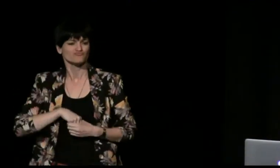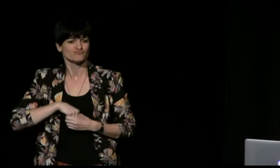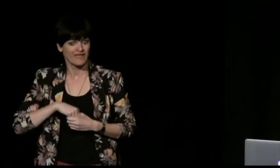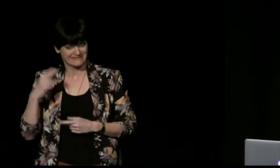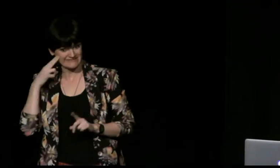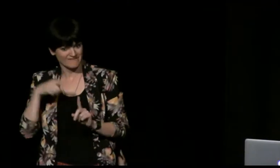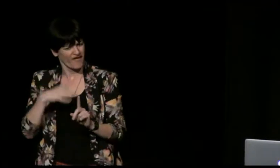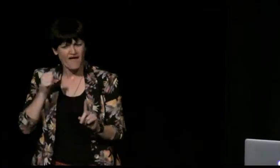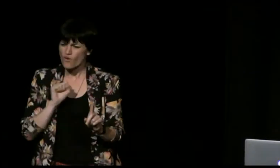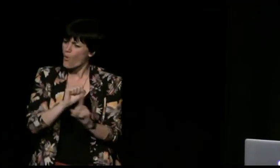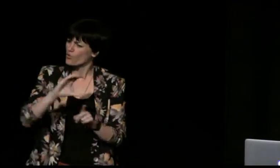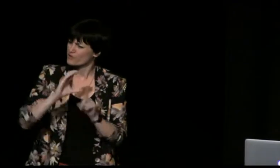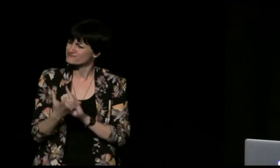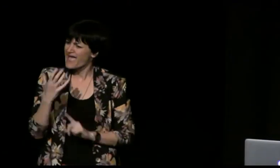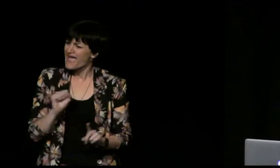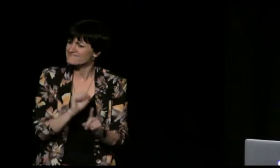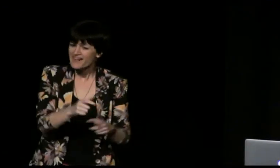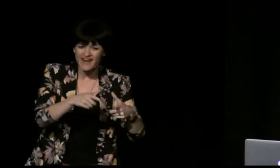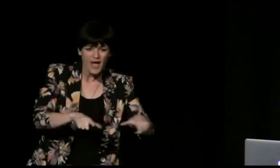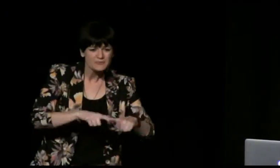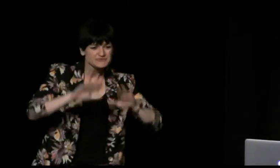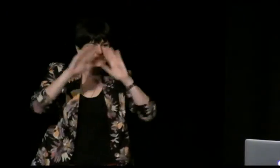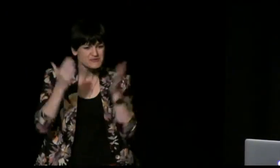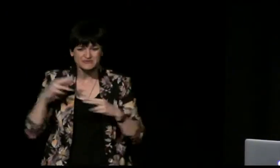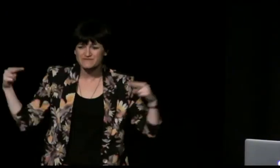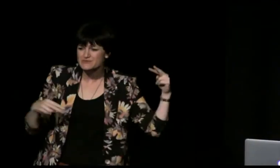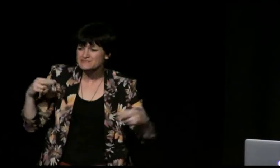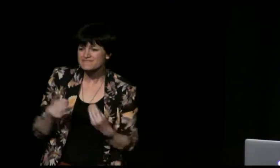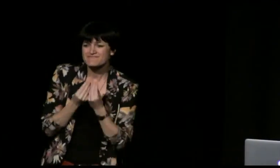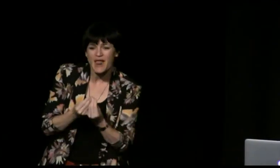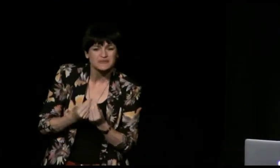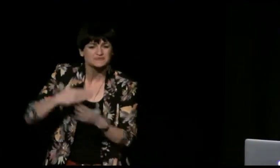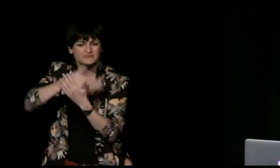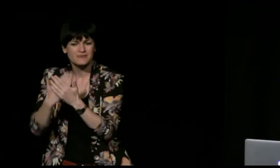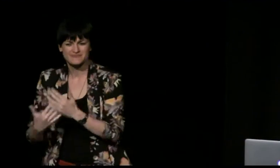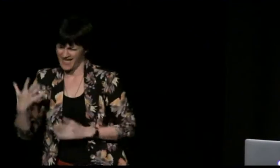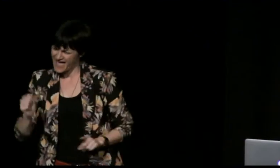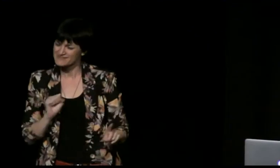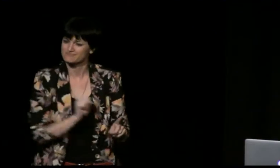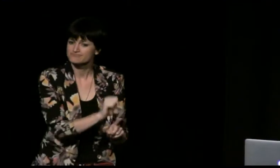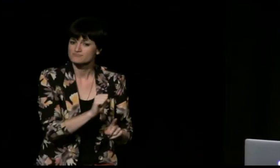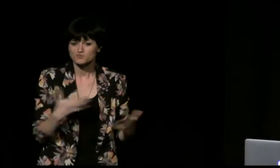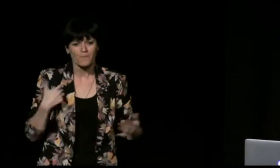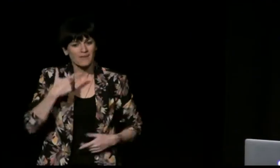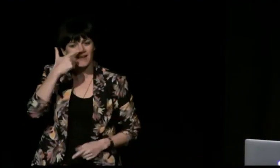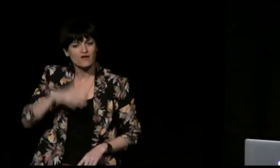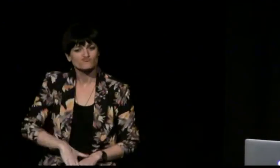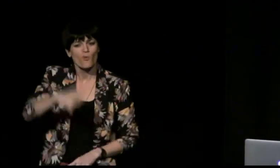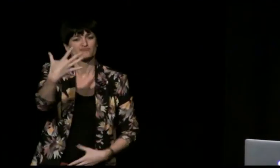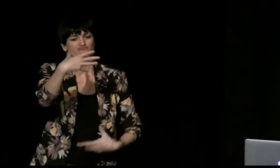cultural identity because deaf people do have their own culture, language, values, ways of seeing the world, stories,